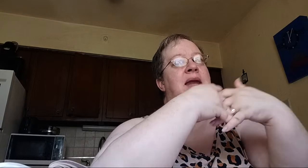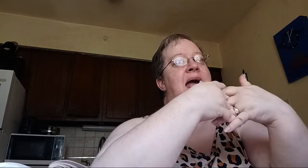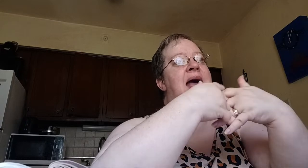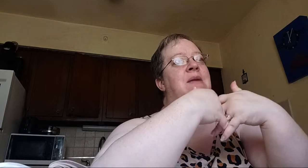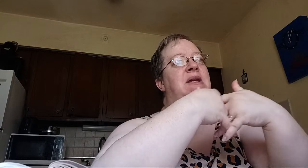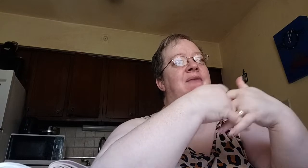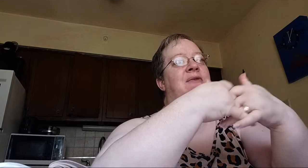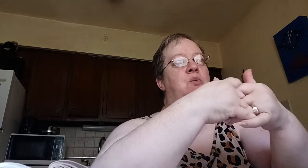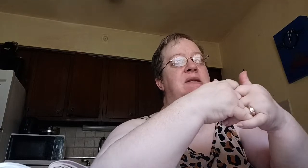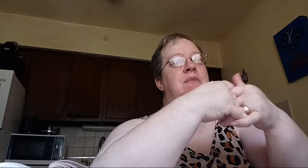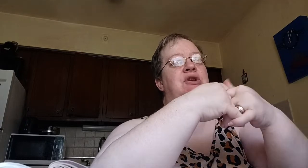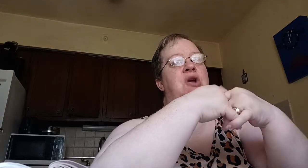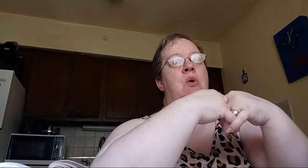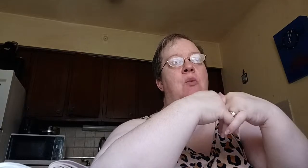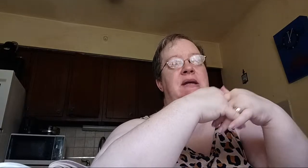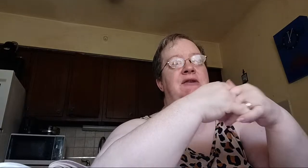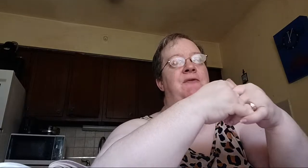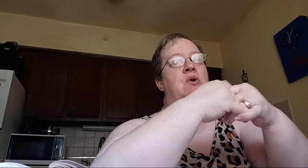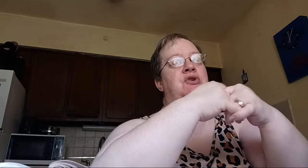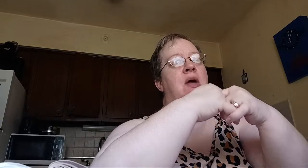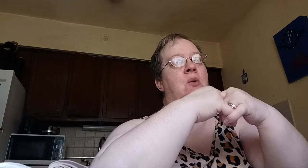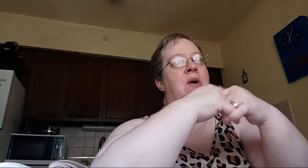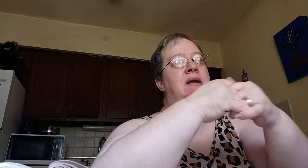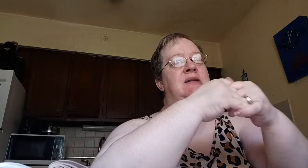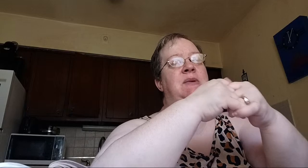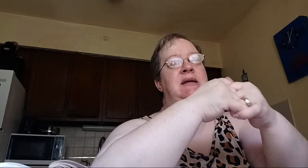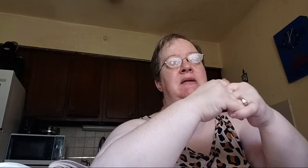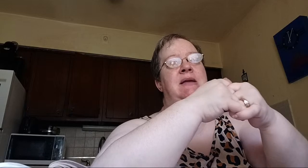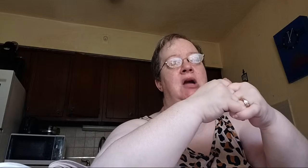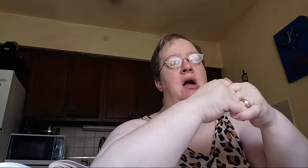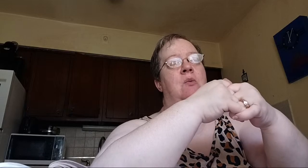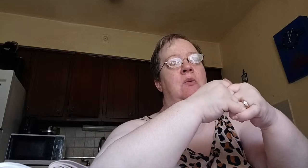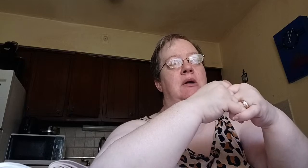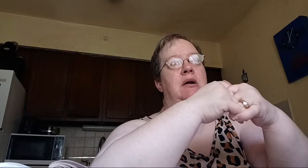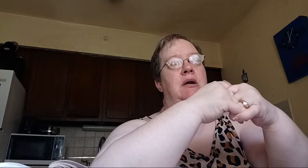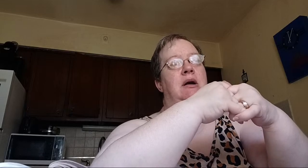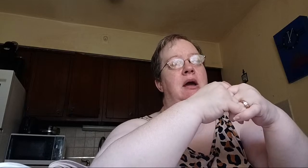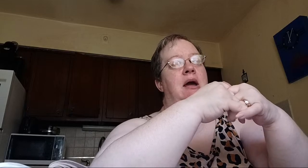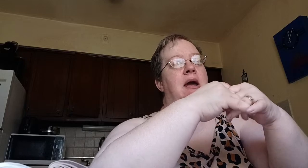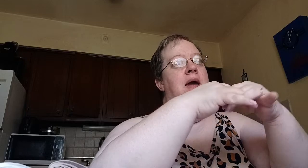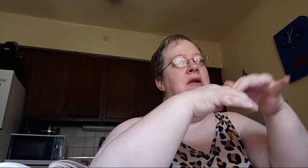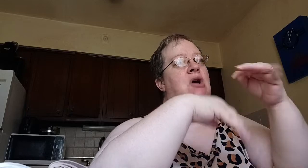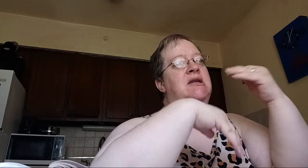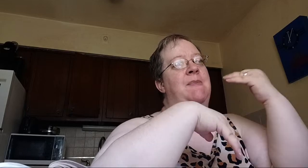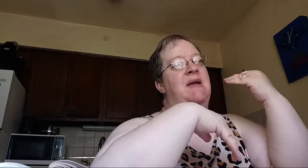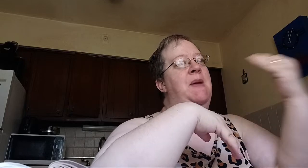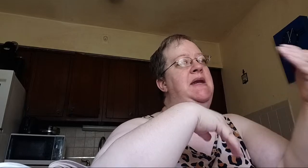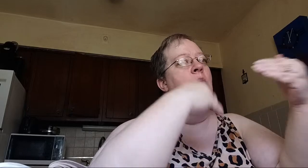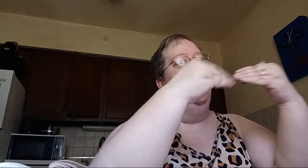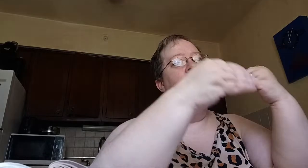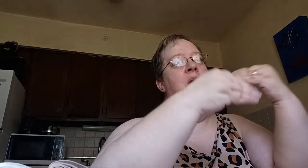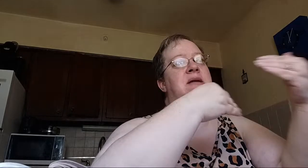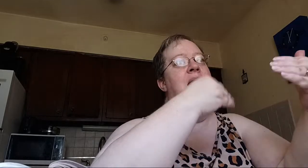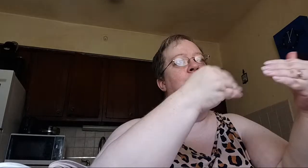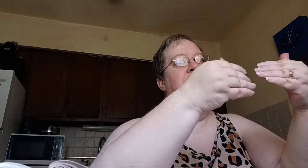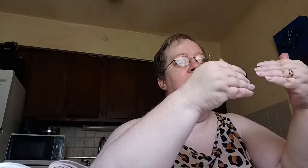ask him to give us wisdom to know what we need to focus on and what it is we need to let go. It talks about spending one-on-one time with God,